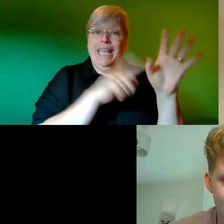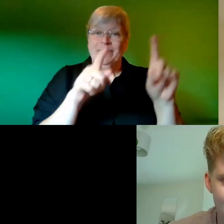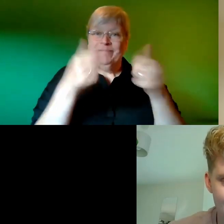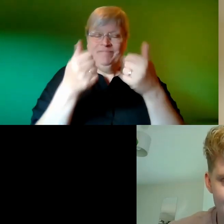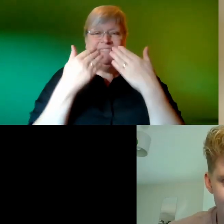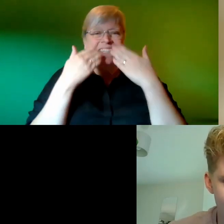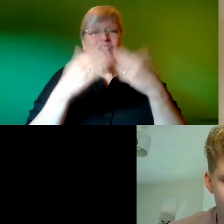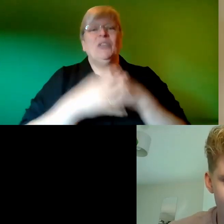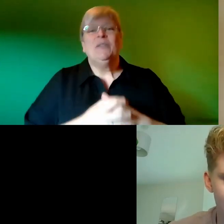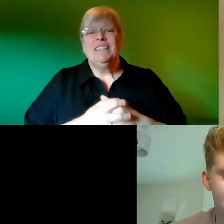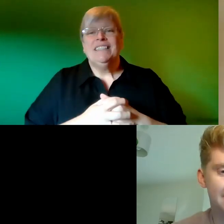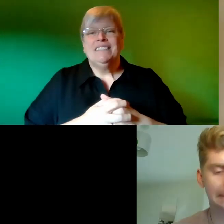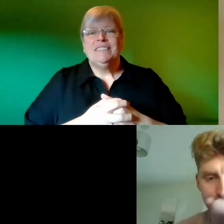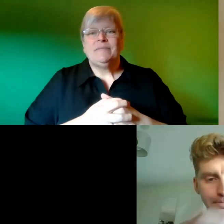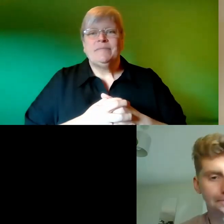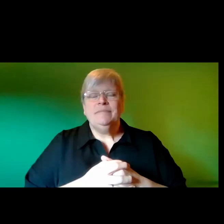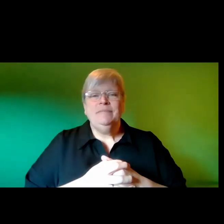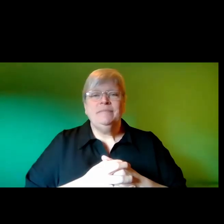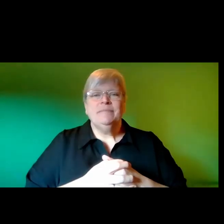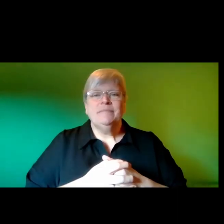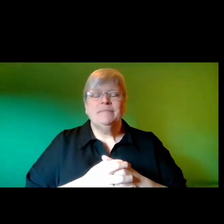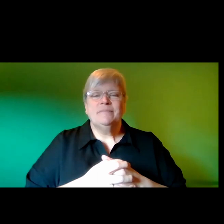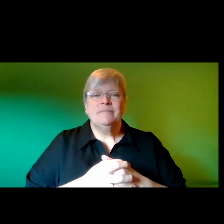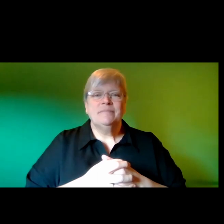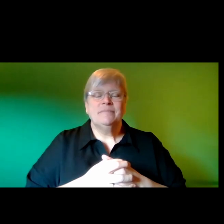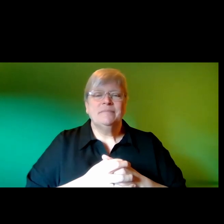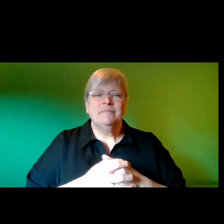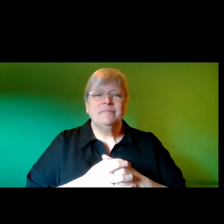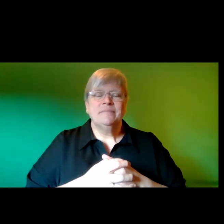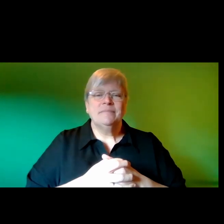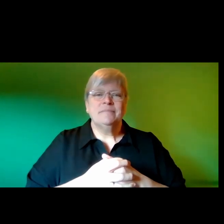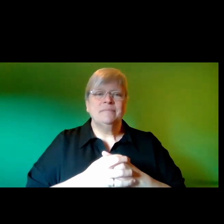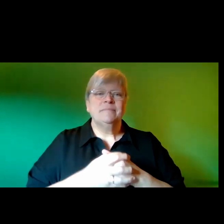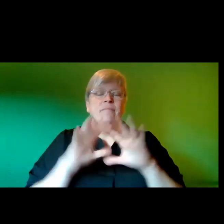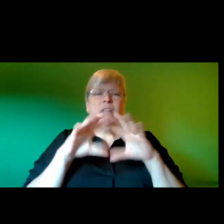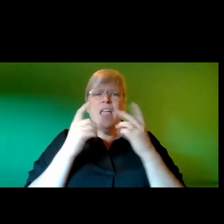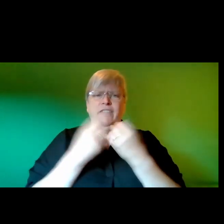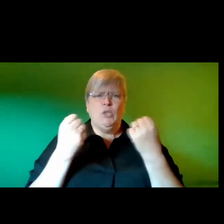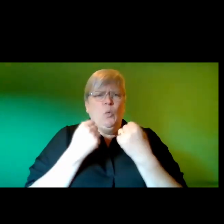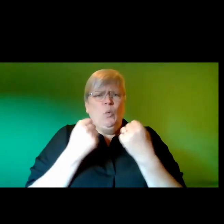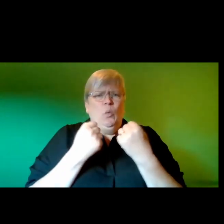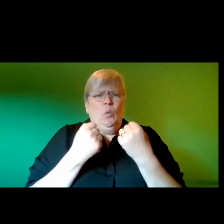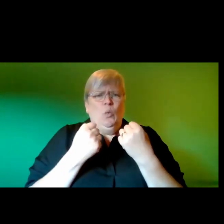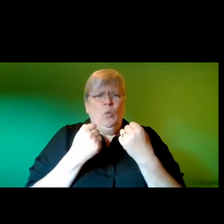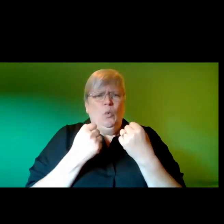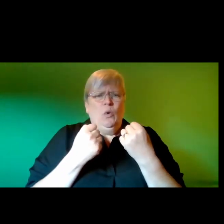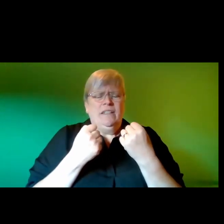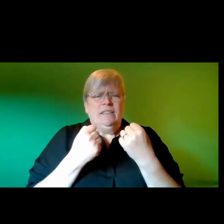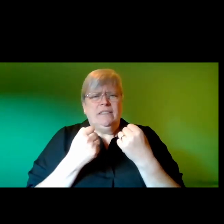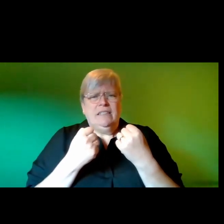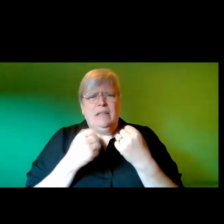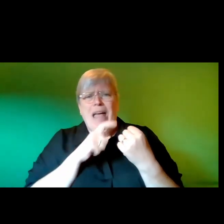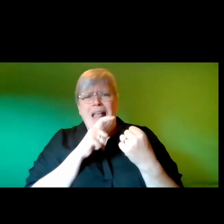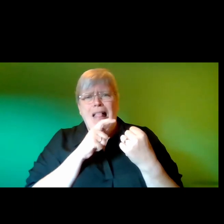and we'll just get the haikus up first everything is cold my love electric blanket